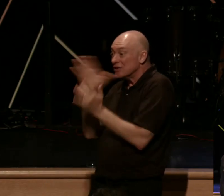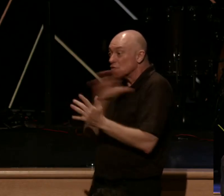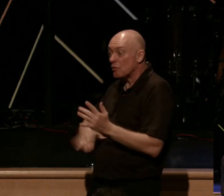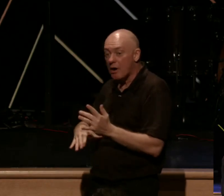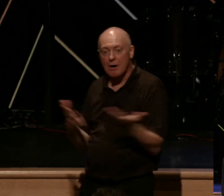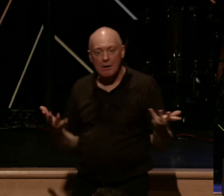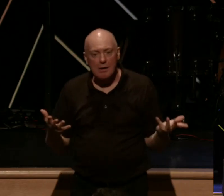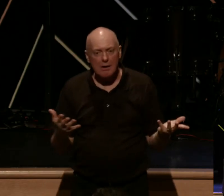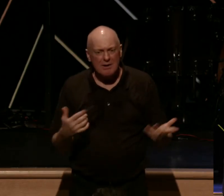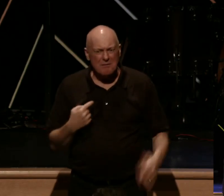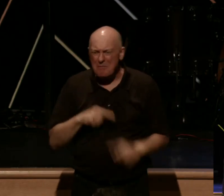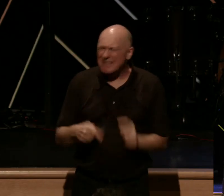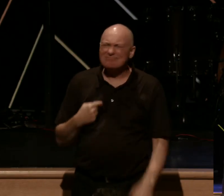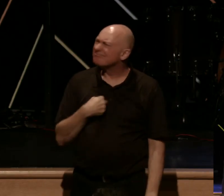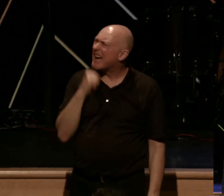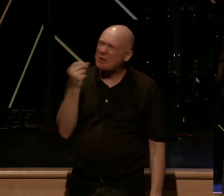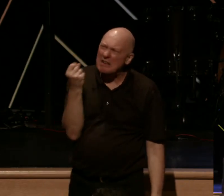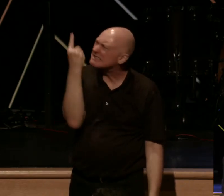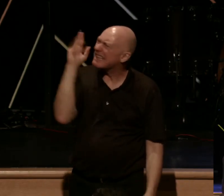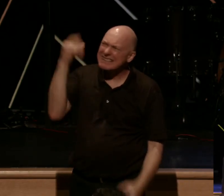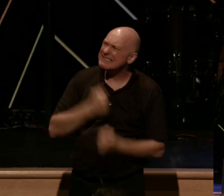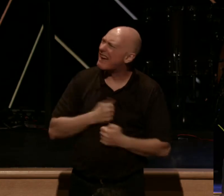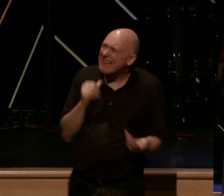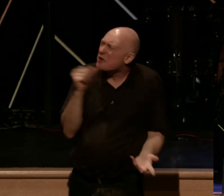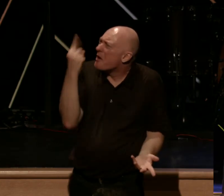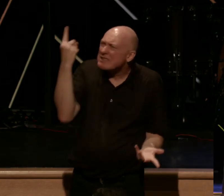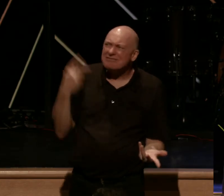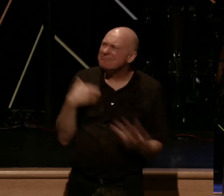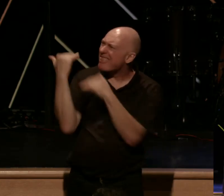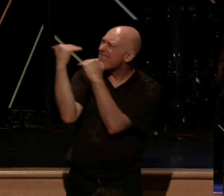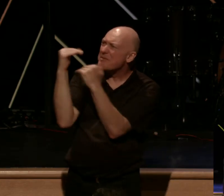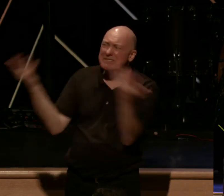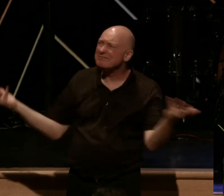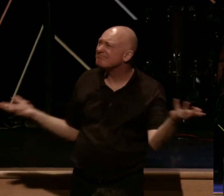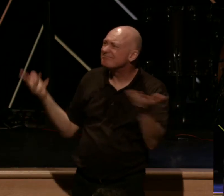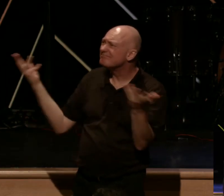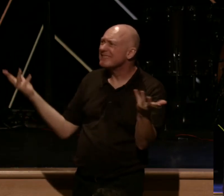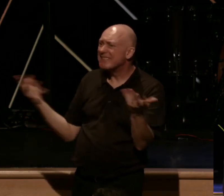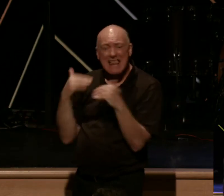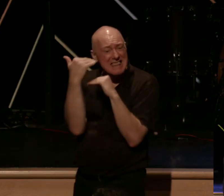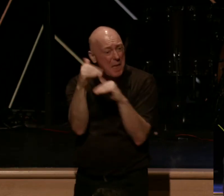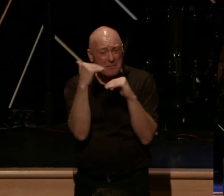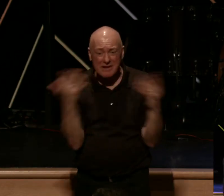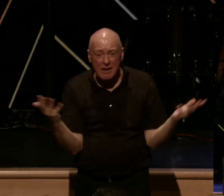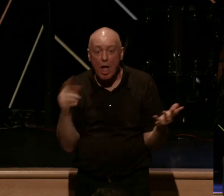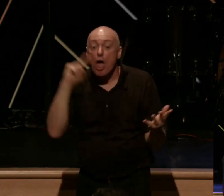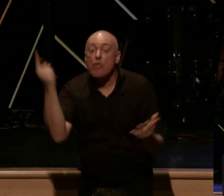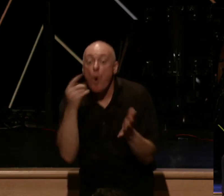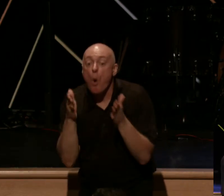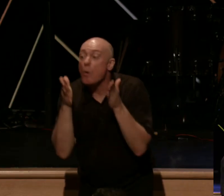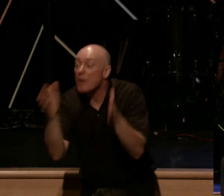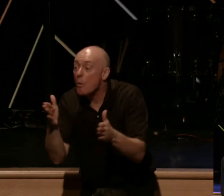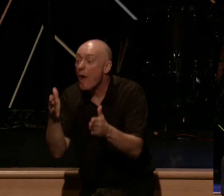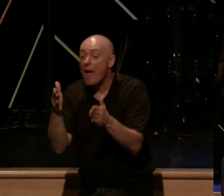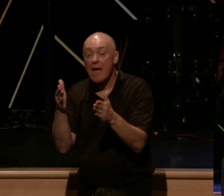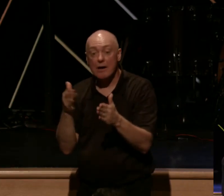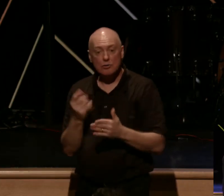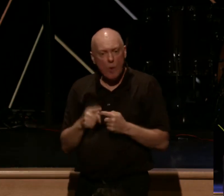our capacity to understand it, our capacity to grab hold of it, it's so limited. The only way that the love of Jesus Christ is going to be